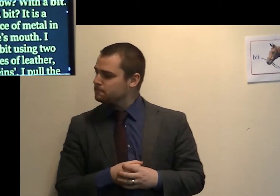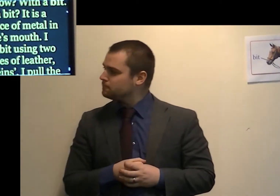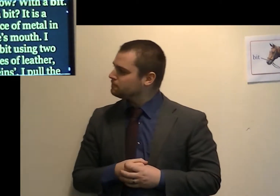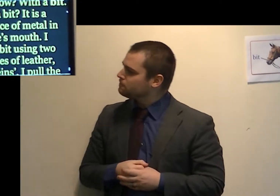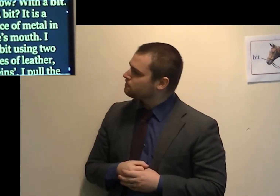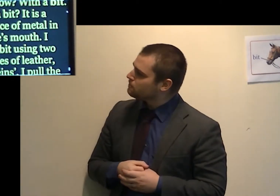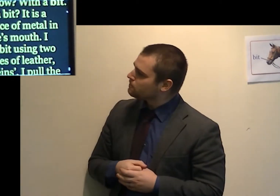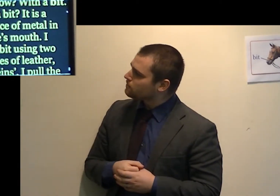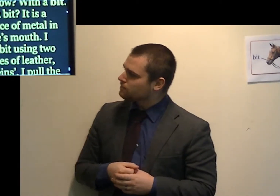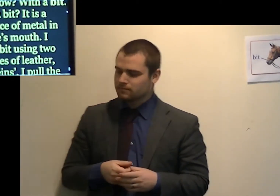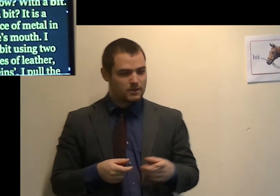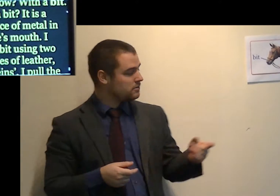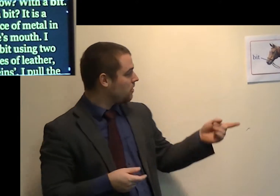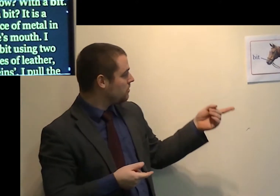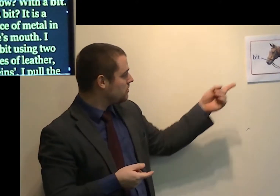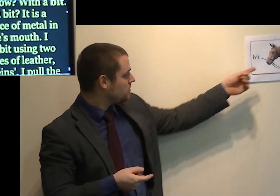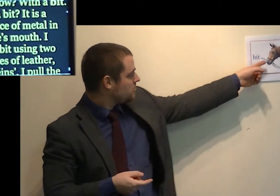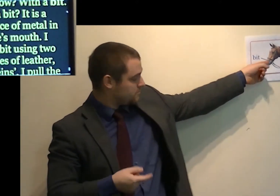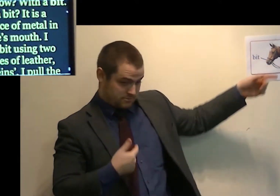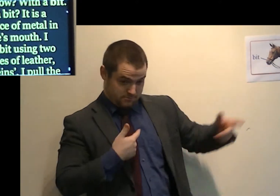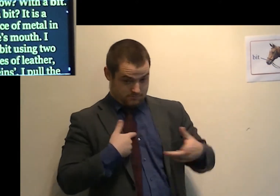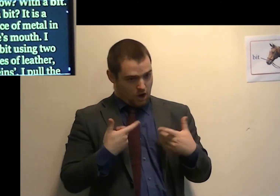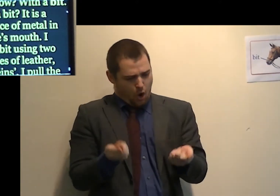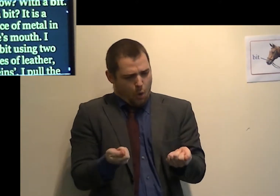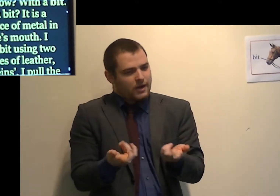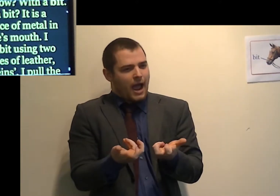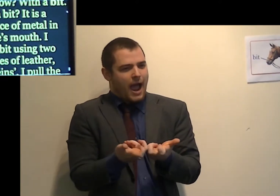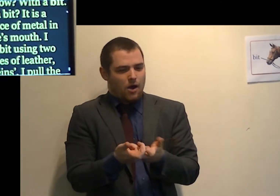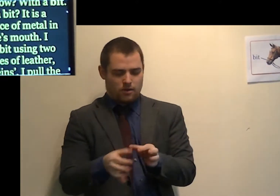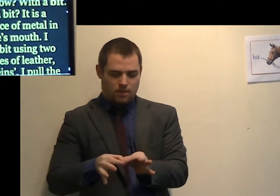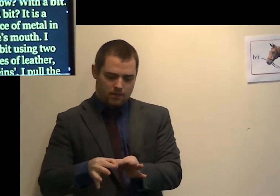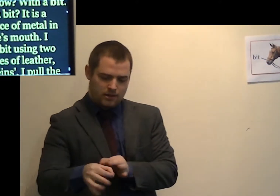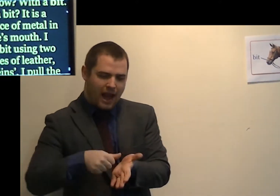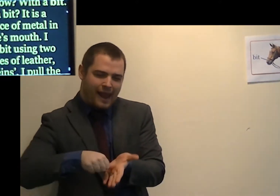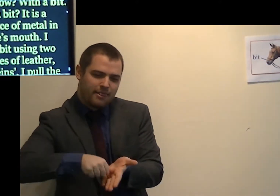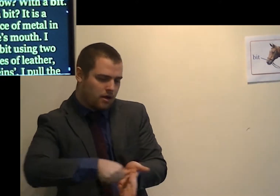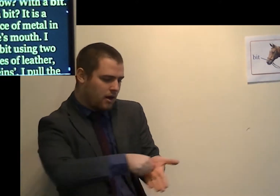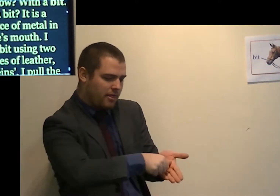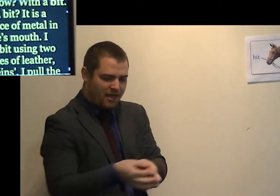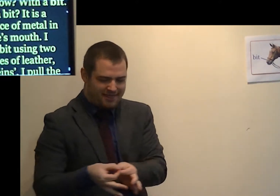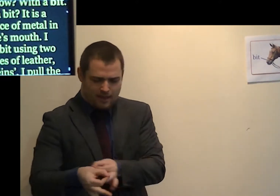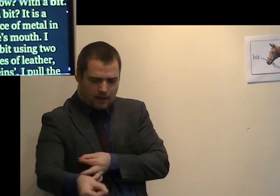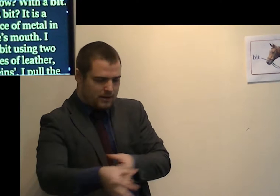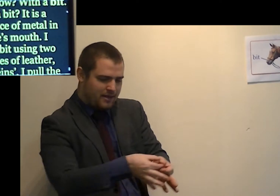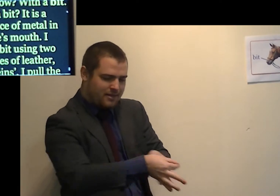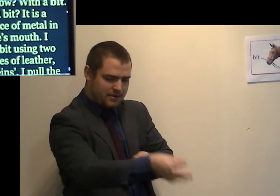I hold the bit using two thin pieces of leather, called reins.